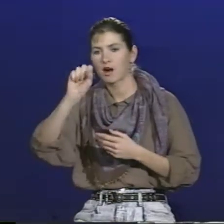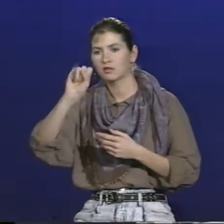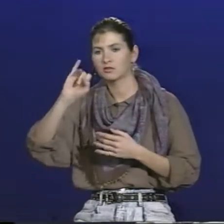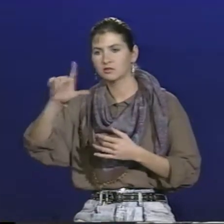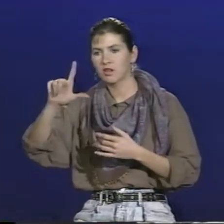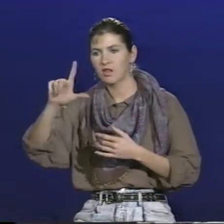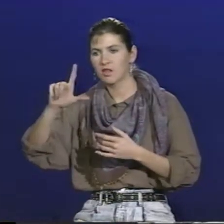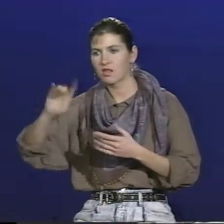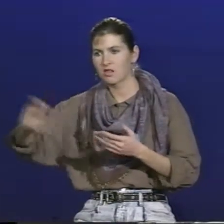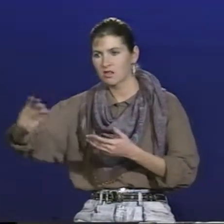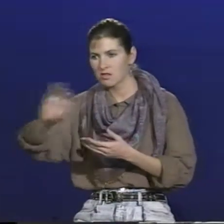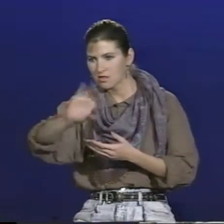Basil.